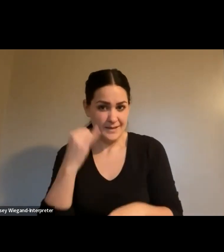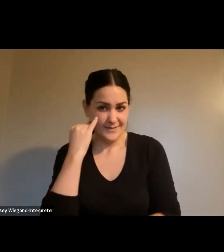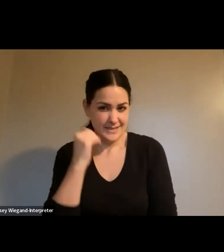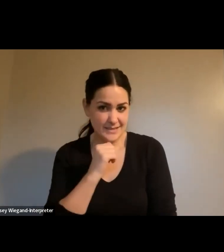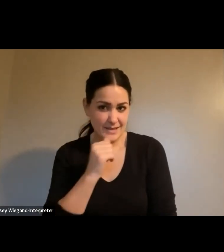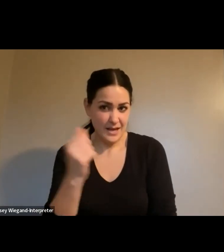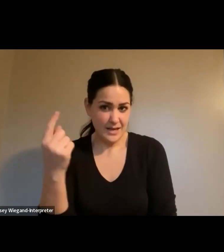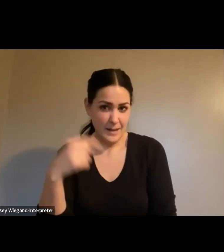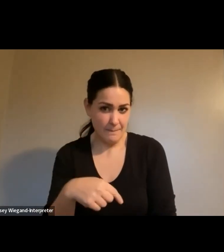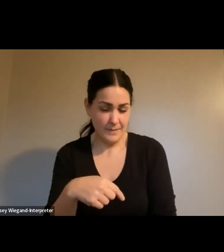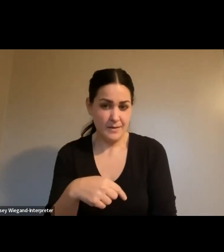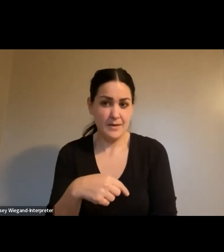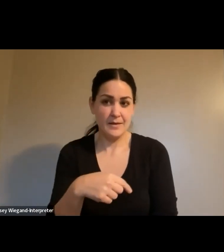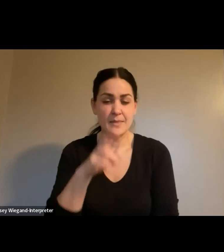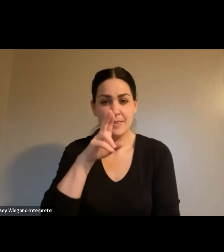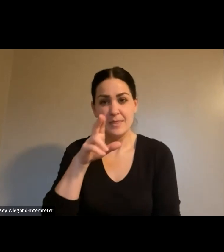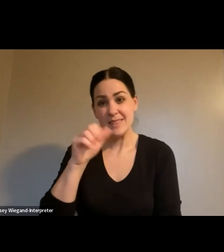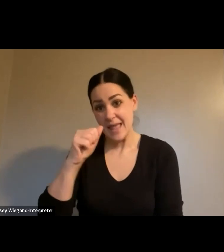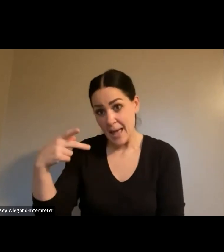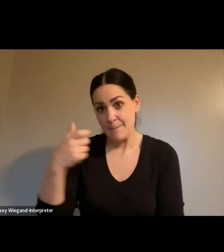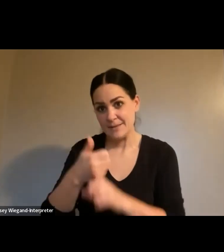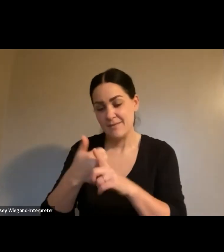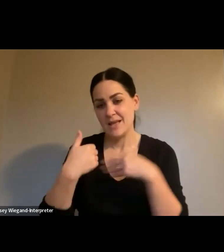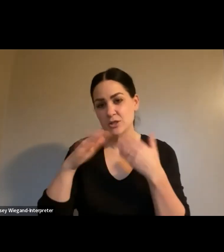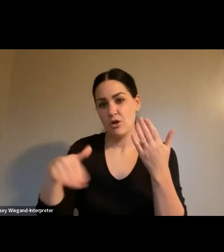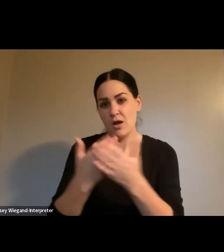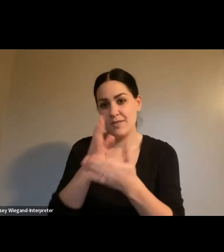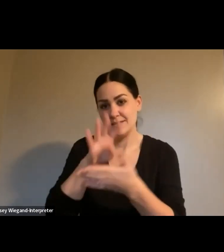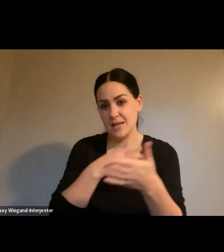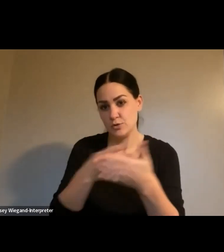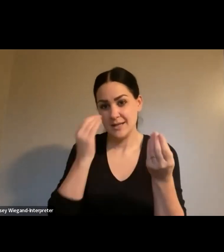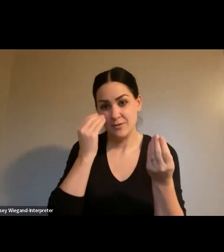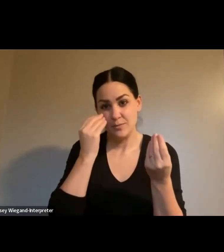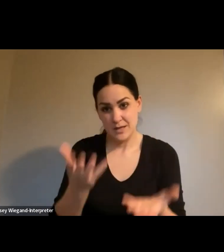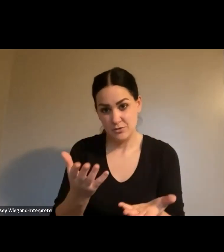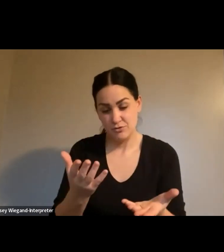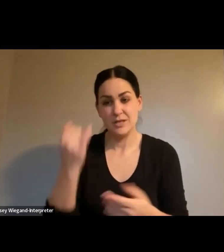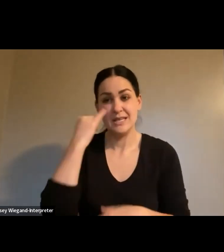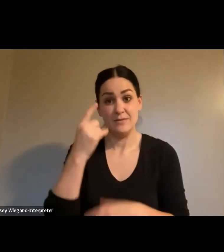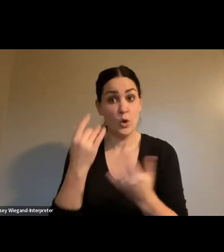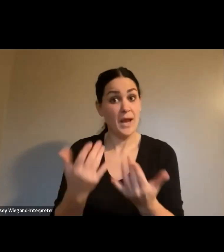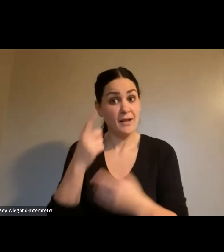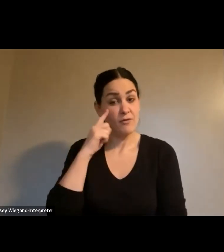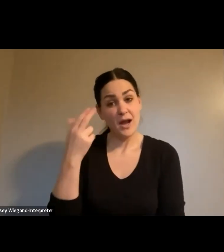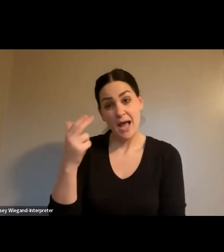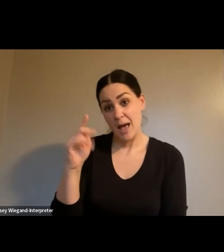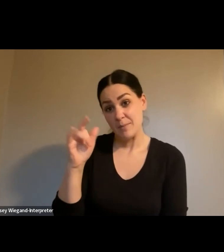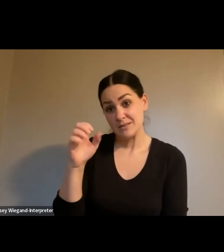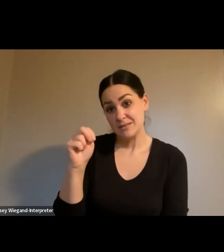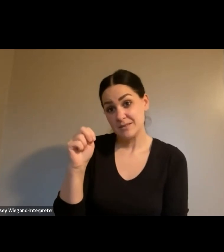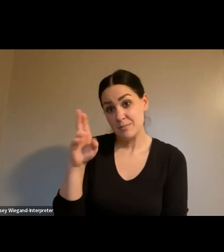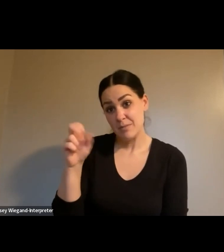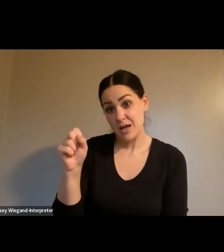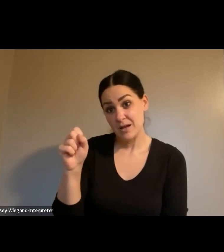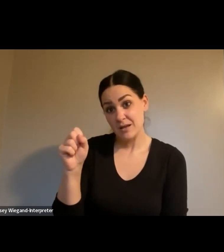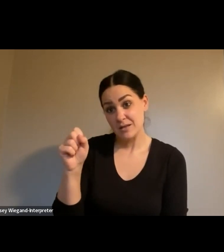OK, the app has all the scheduling information. For example, if you're on a waiting for the Hamilton bus and the bus you're waiting for